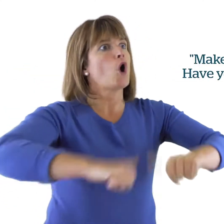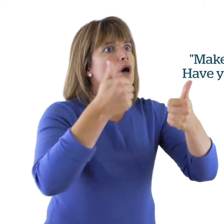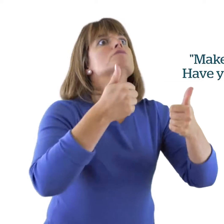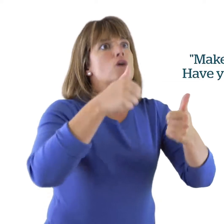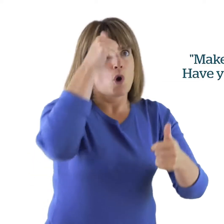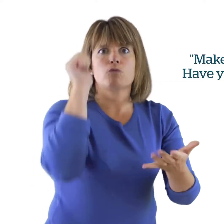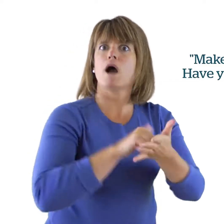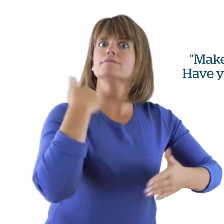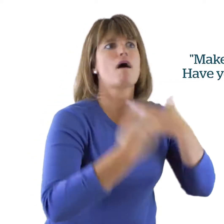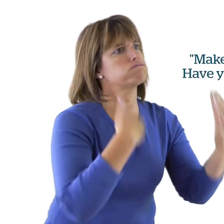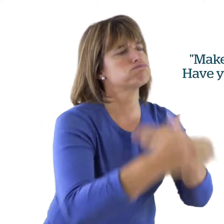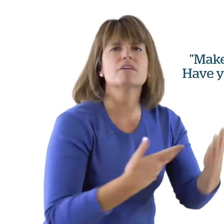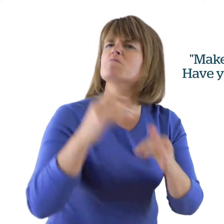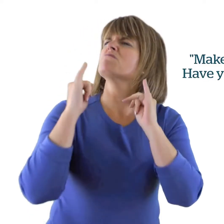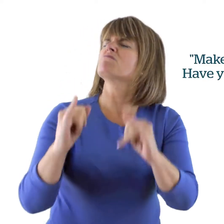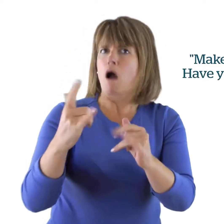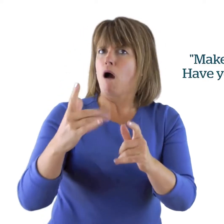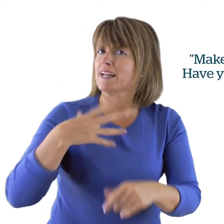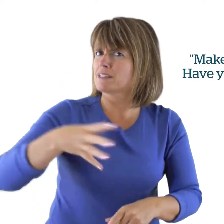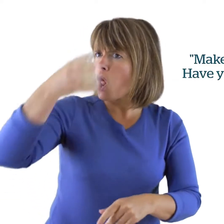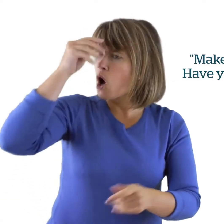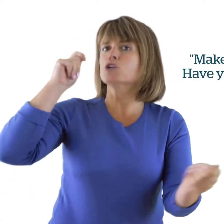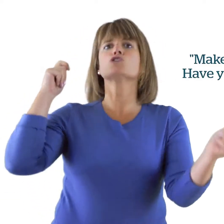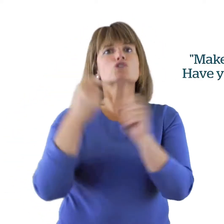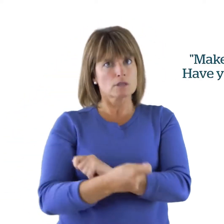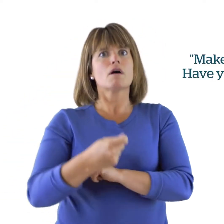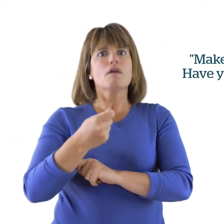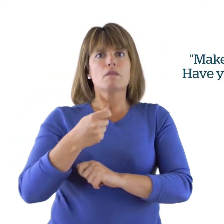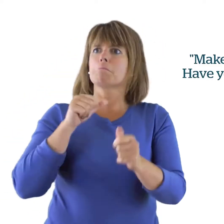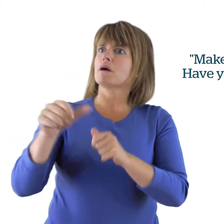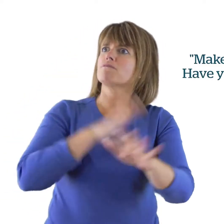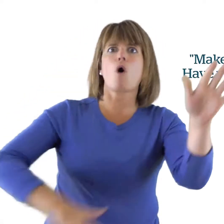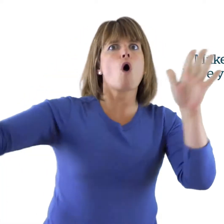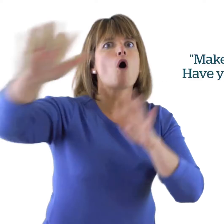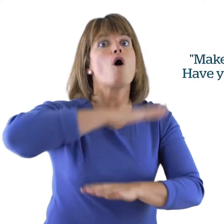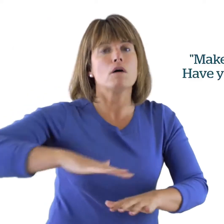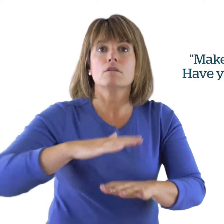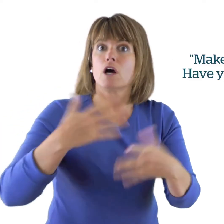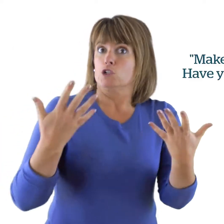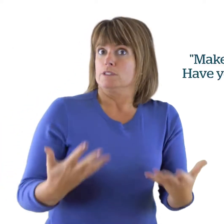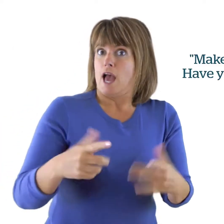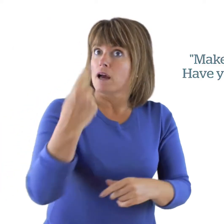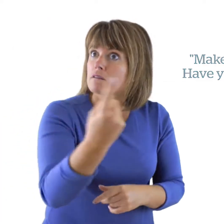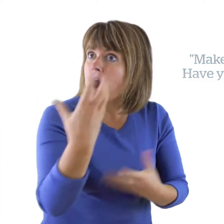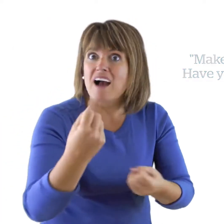or negative, help us to be the champion of your needs. Make a difference and have your say today.